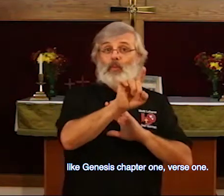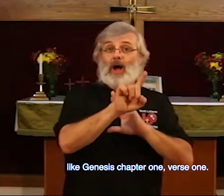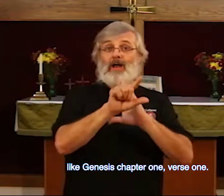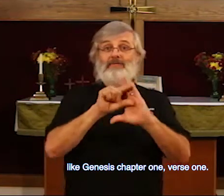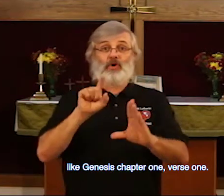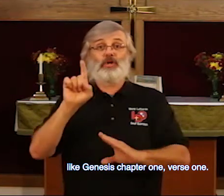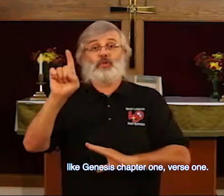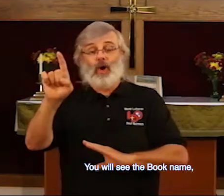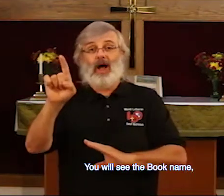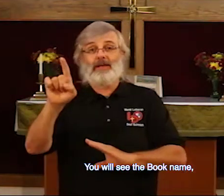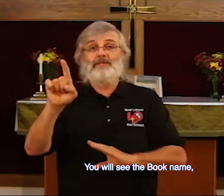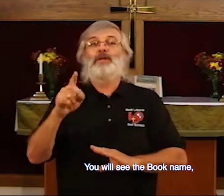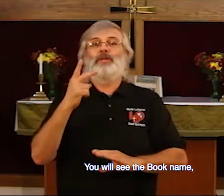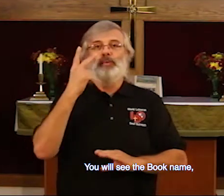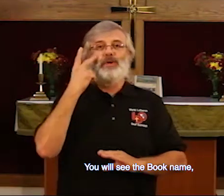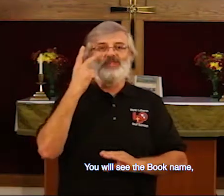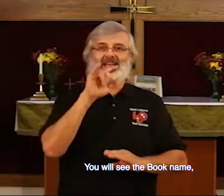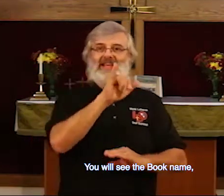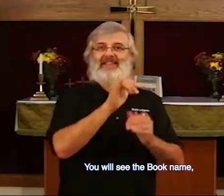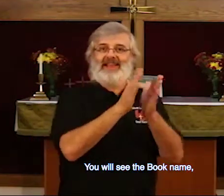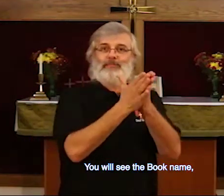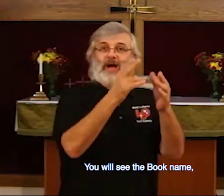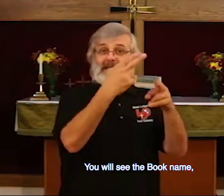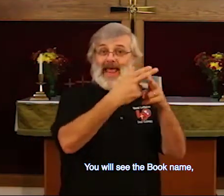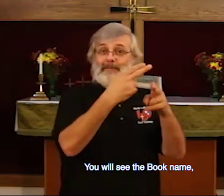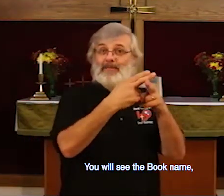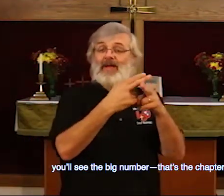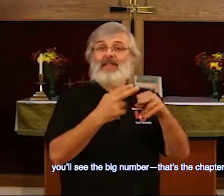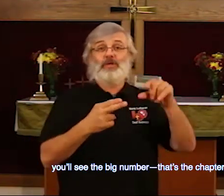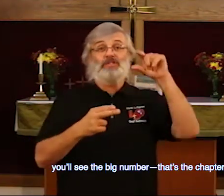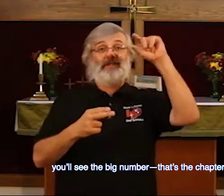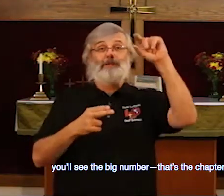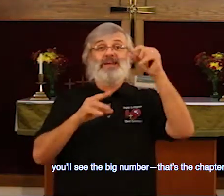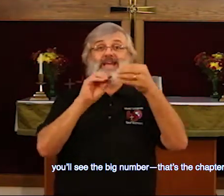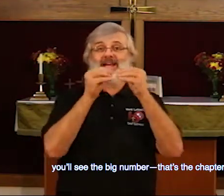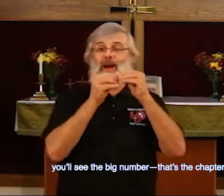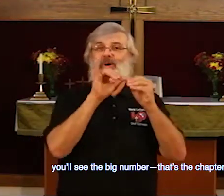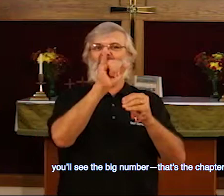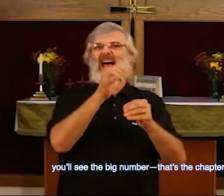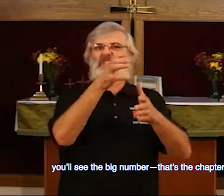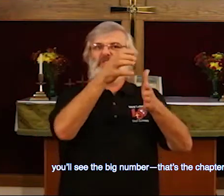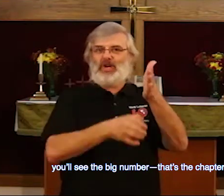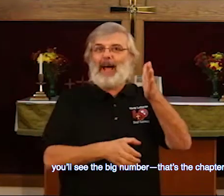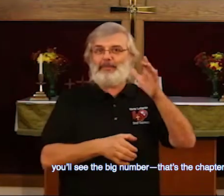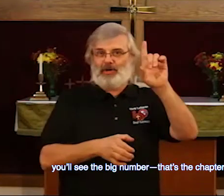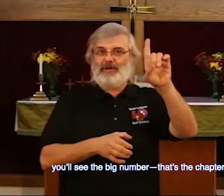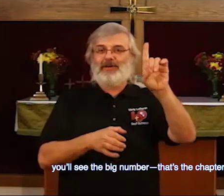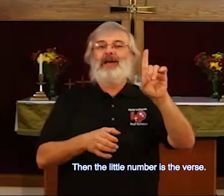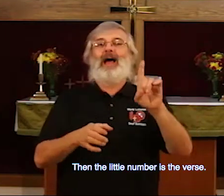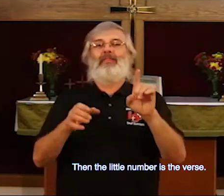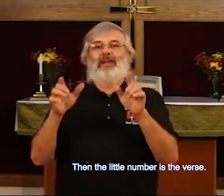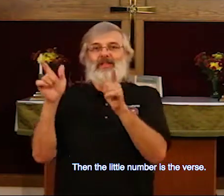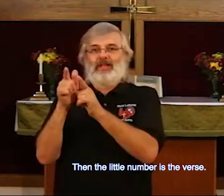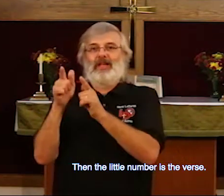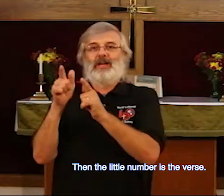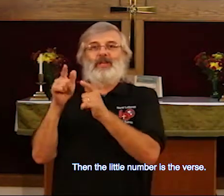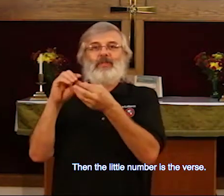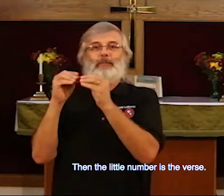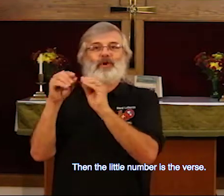1, verse 1, you will see the book name, then you'll see the big number, that's the chapter, and then the little number